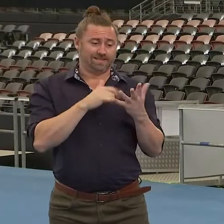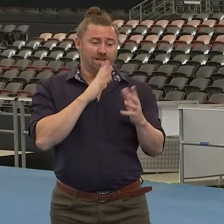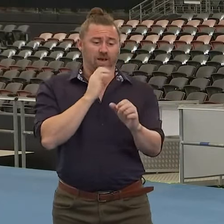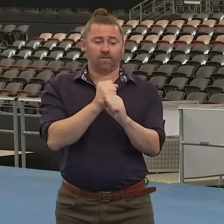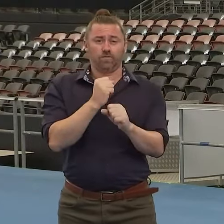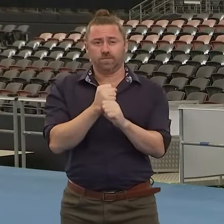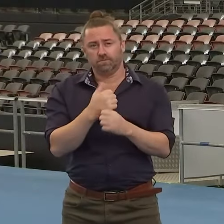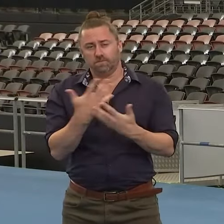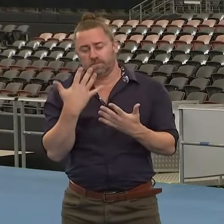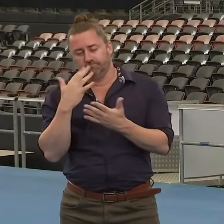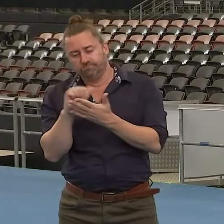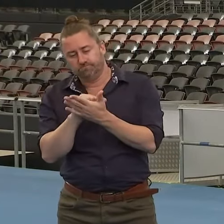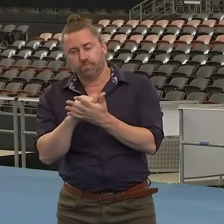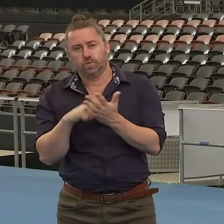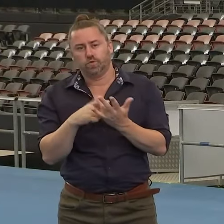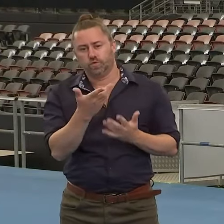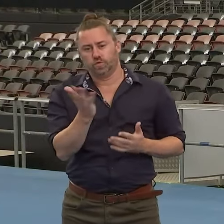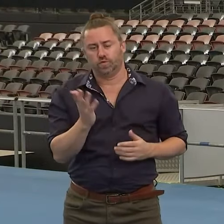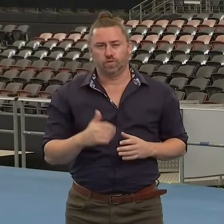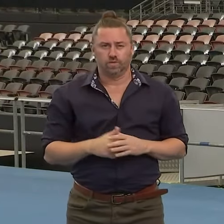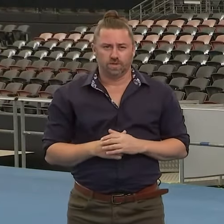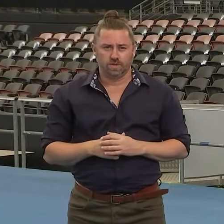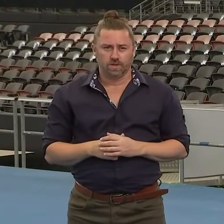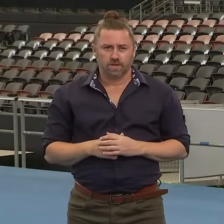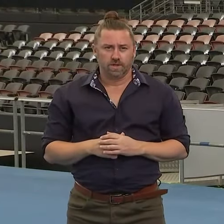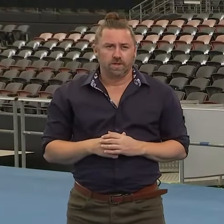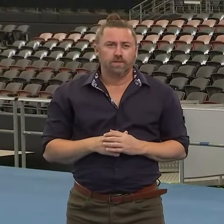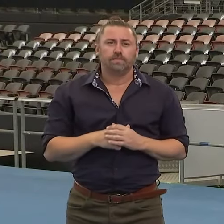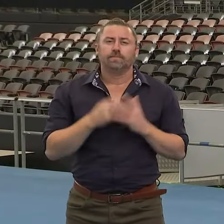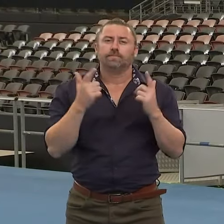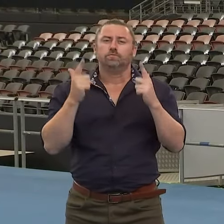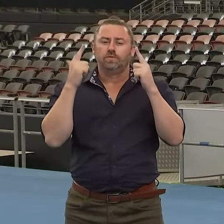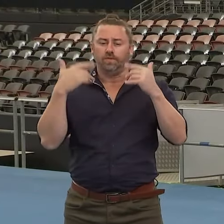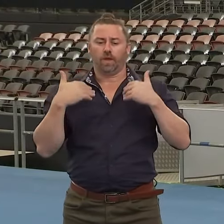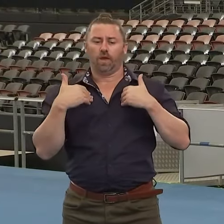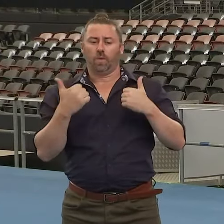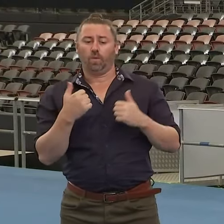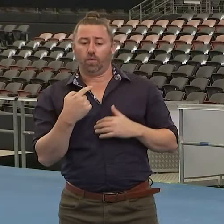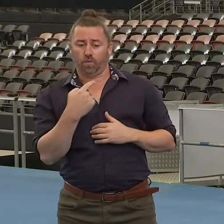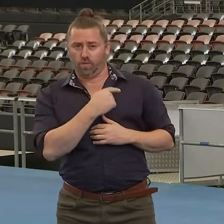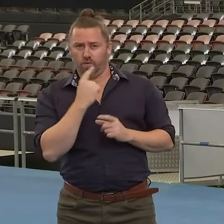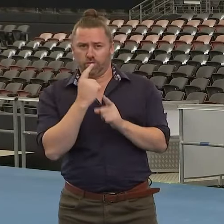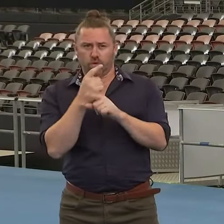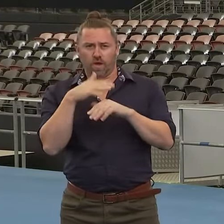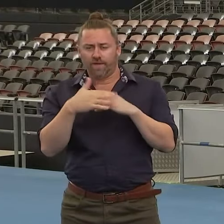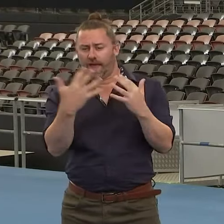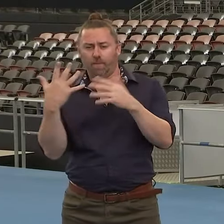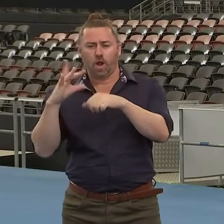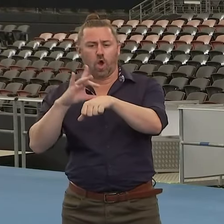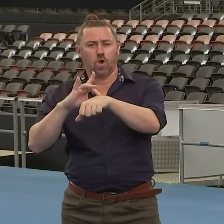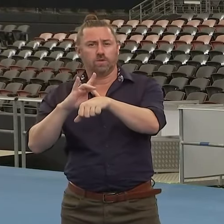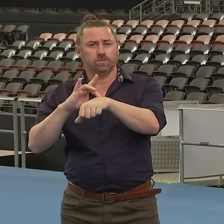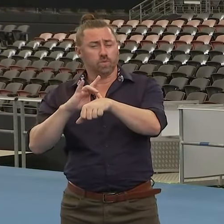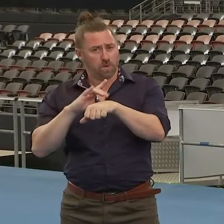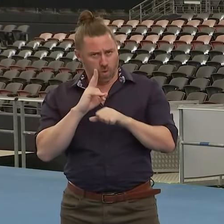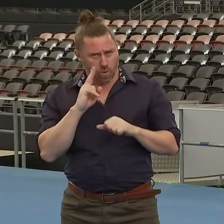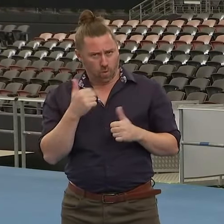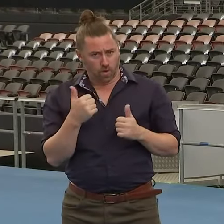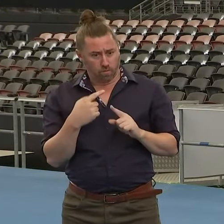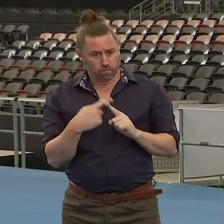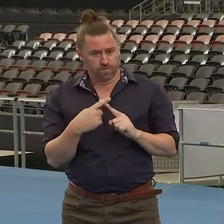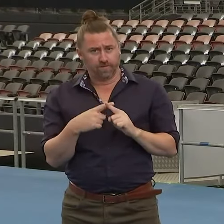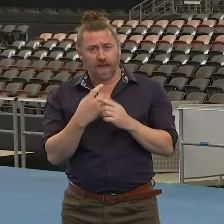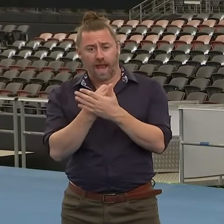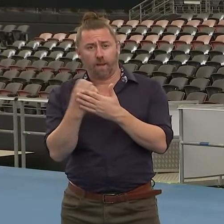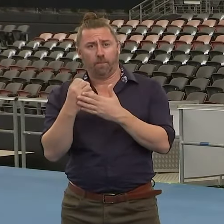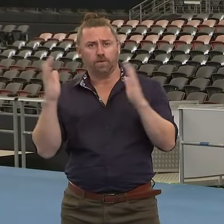at this time. The Chief Health Officer will give some more information about numbers in hospital. But in encouraging news, the numbers are coming